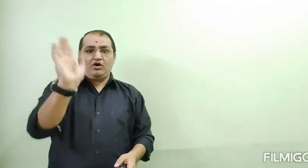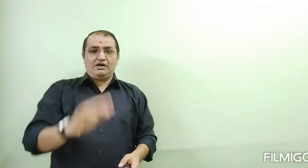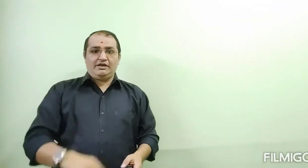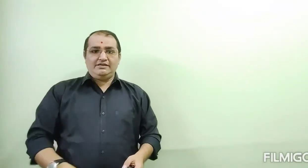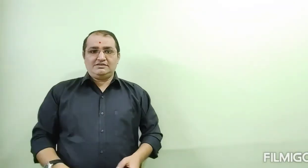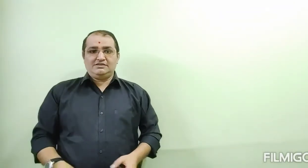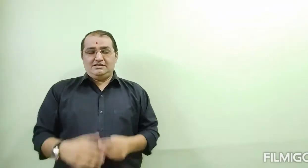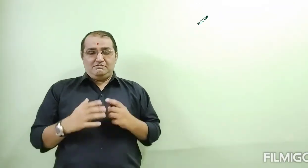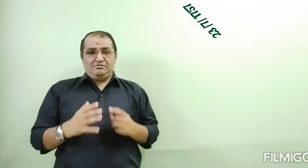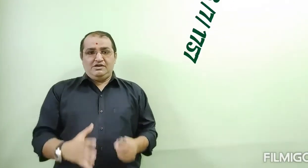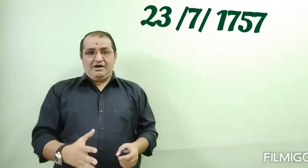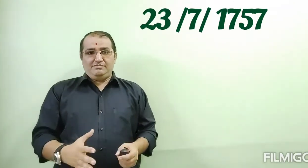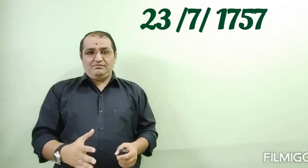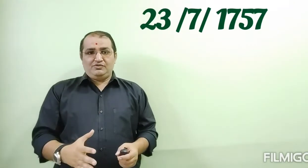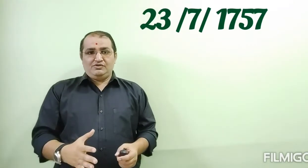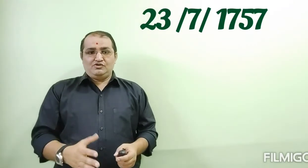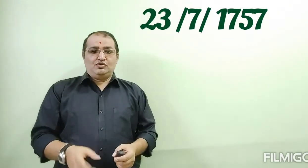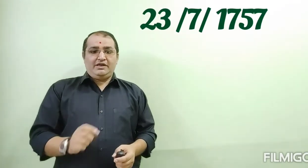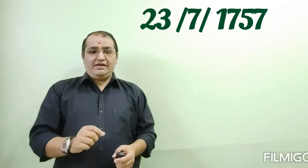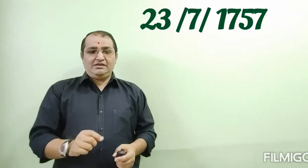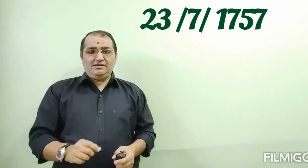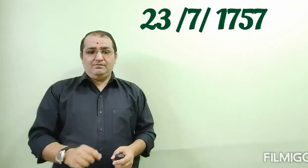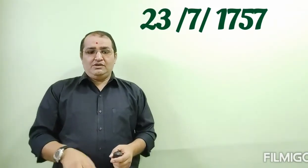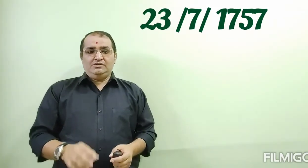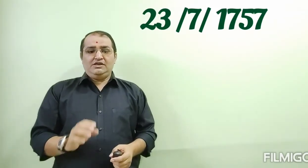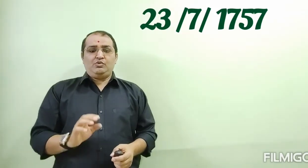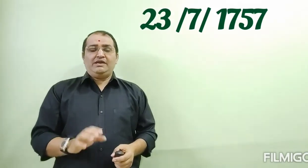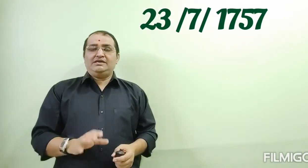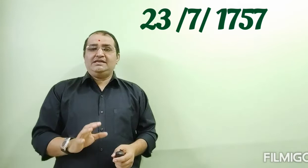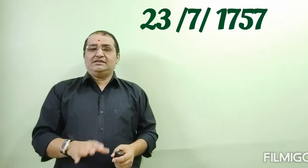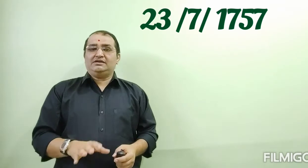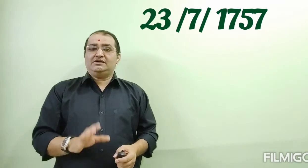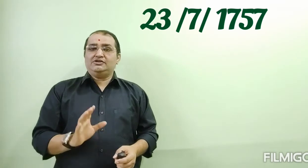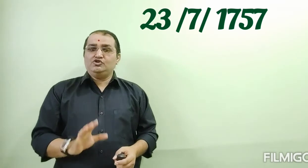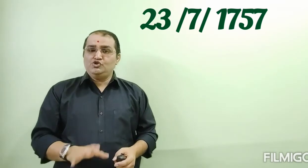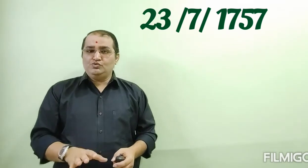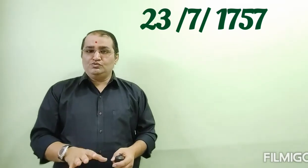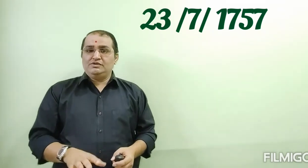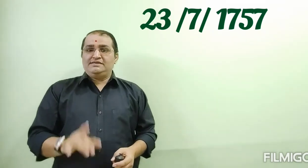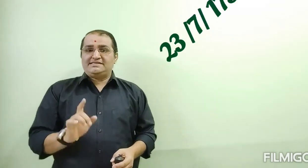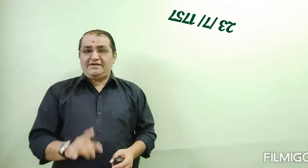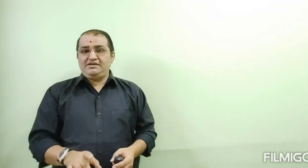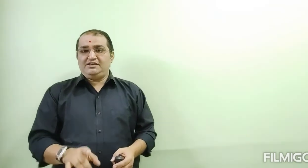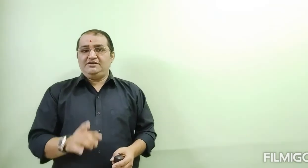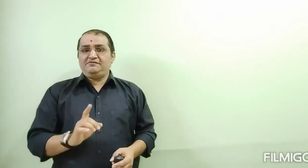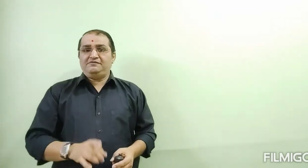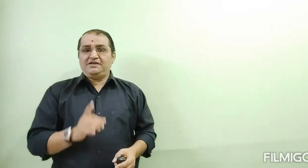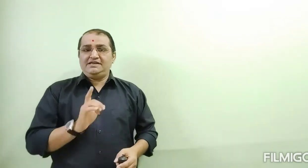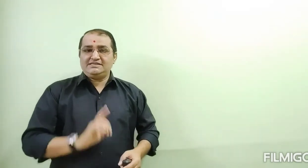against Nabaab. So, the date was 23rd June 1757.